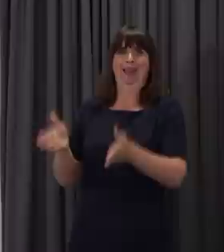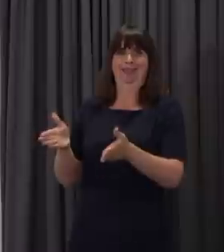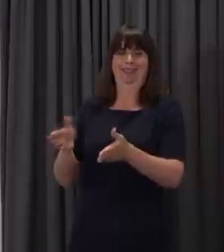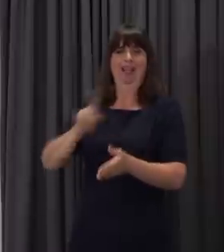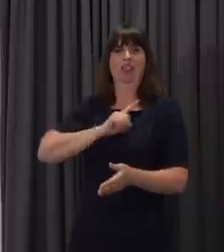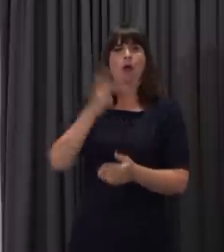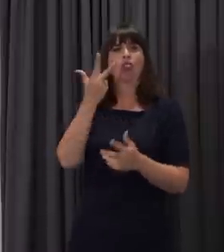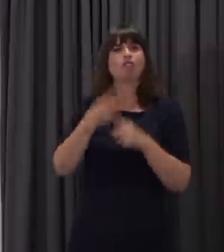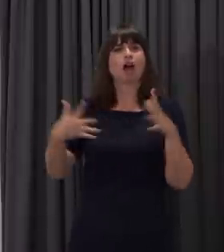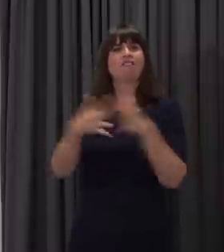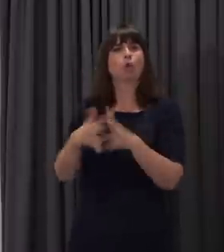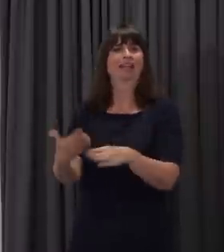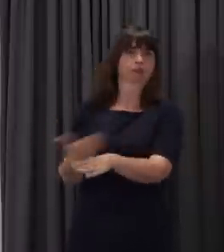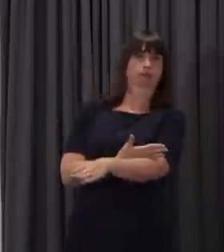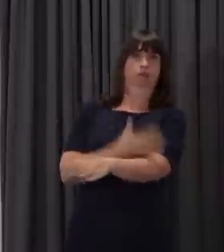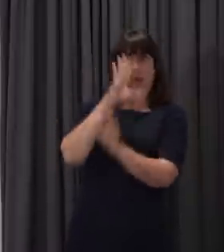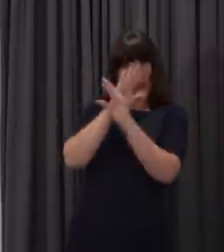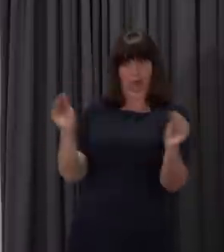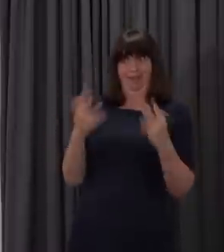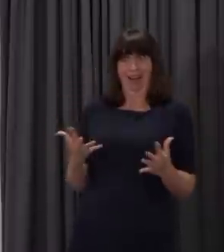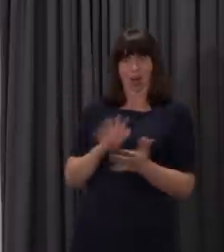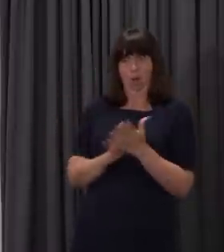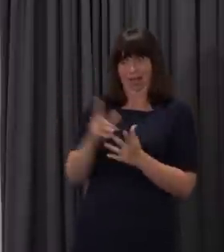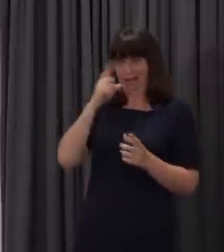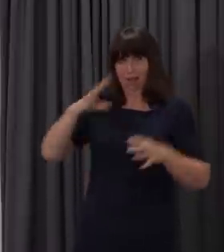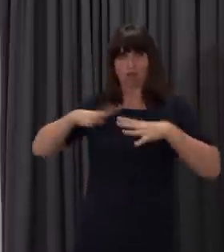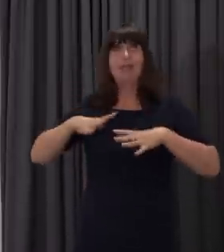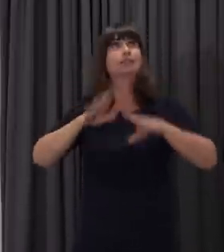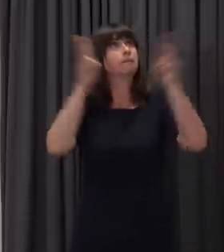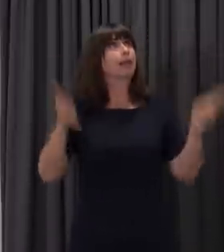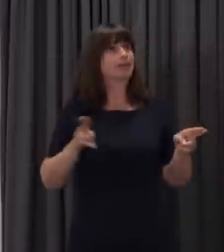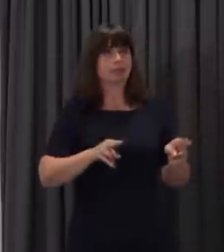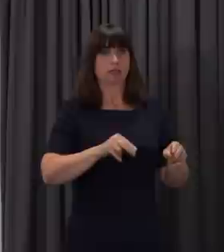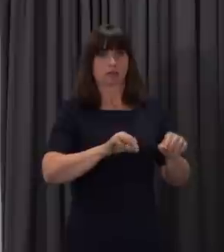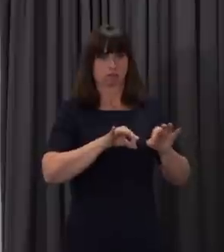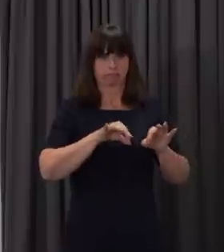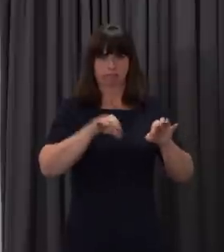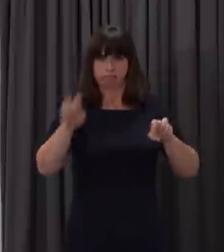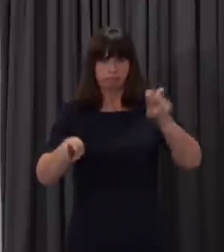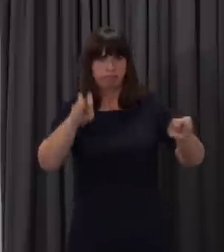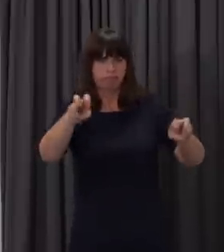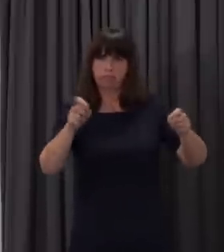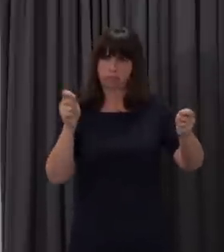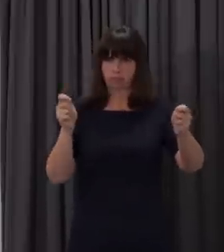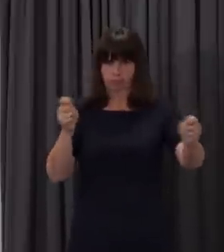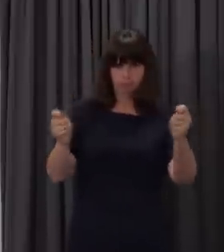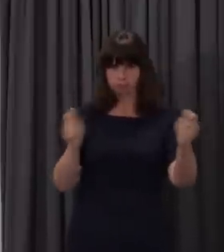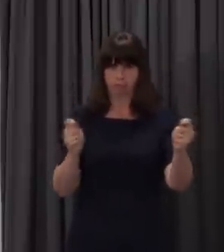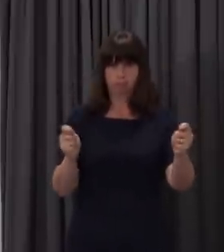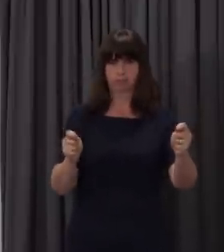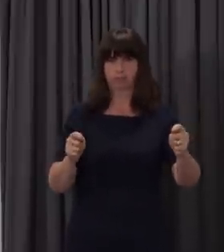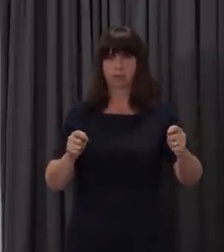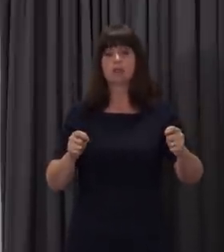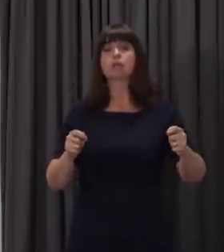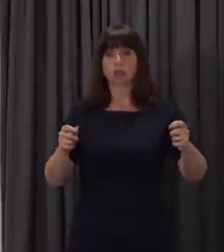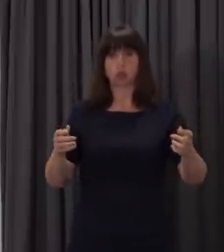schools three and a half weeks to prepare so that we can get those buildings in an appropriate way ready for more